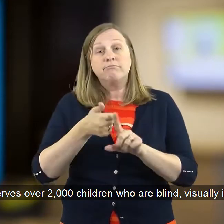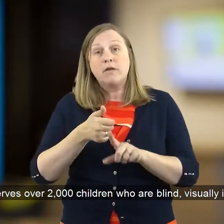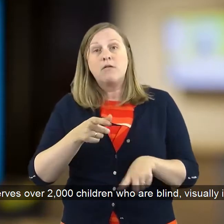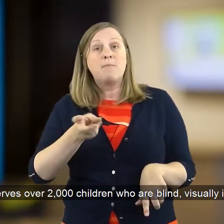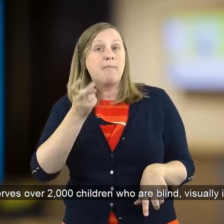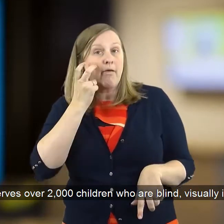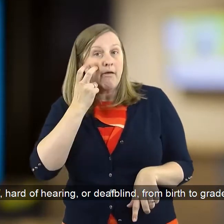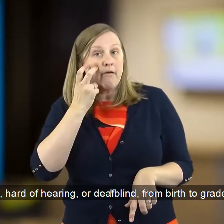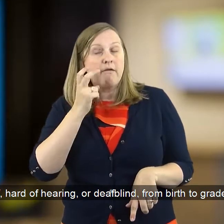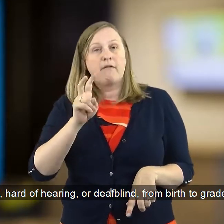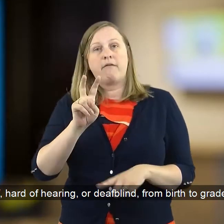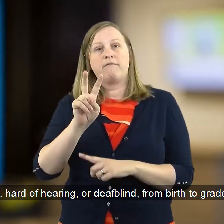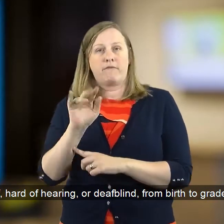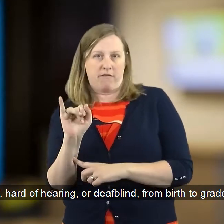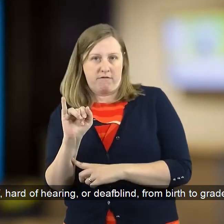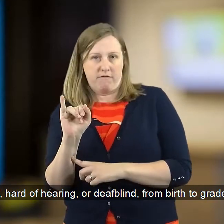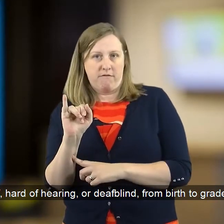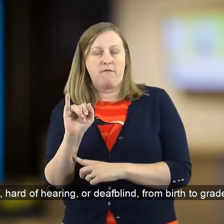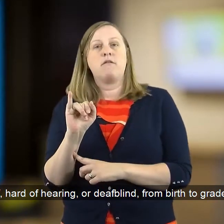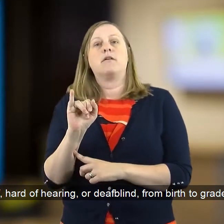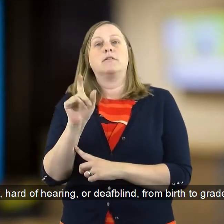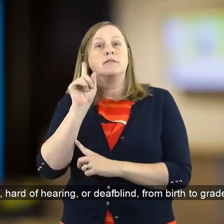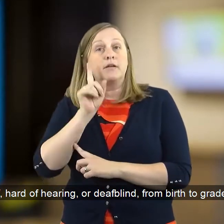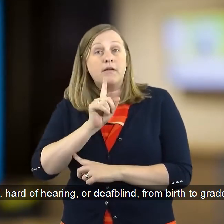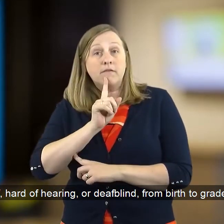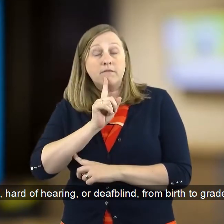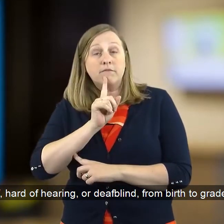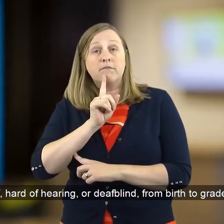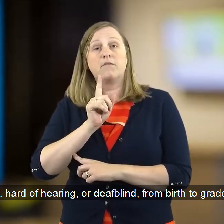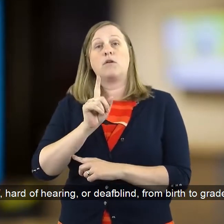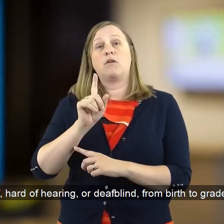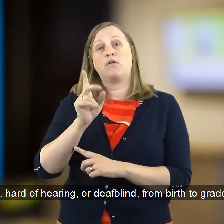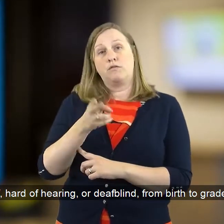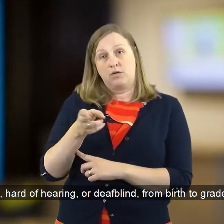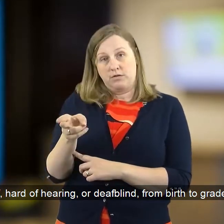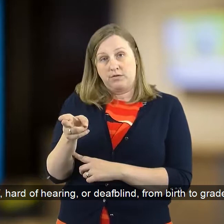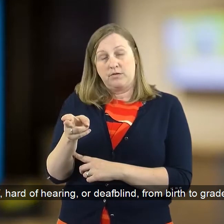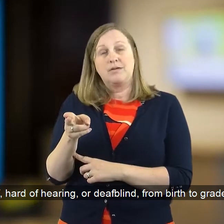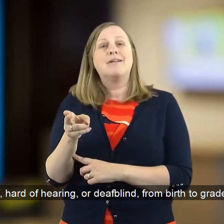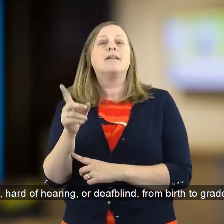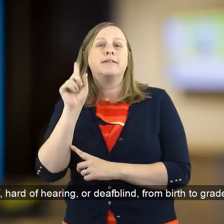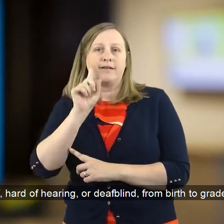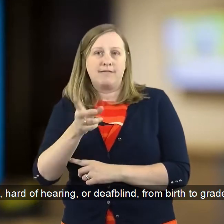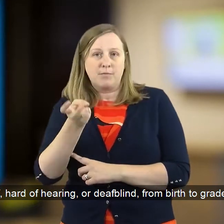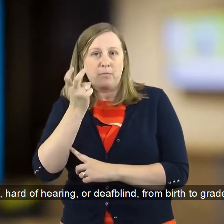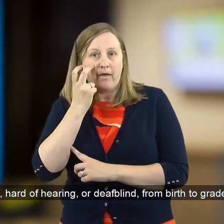impaired, deaf, hard of hearing, or deafblind from birth to grade 12.